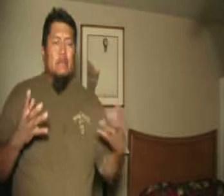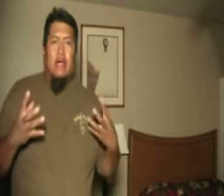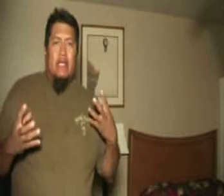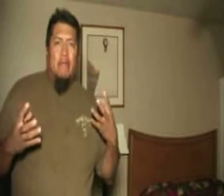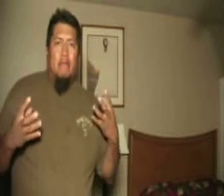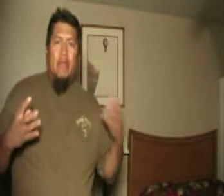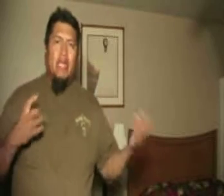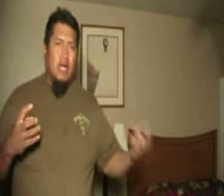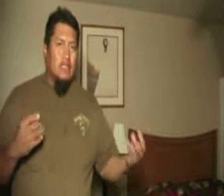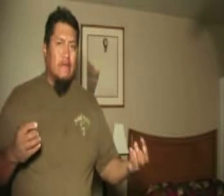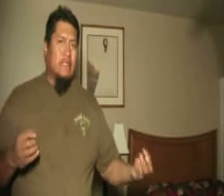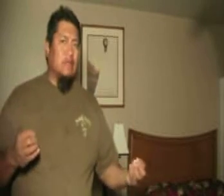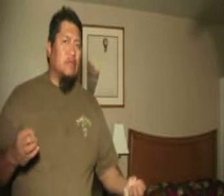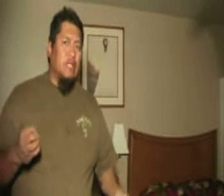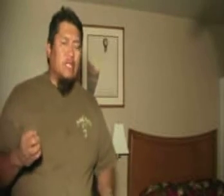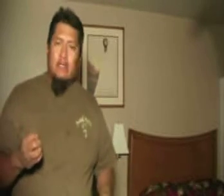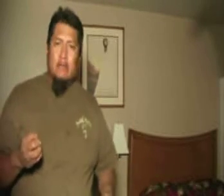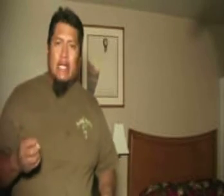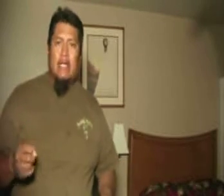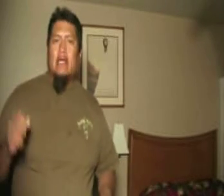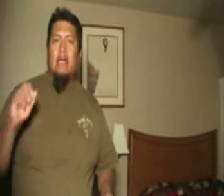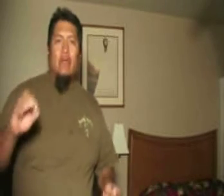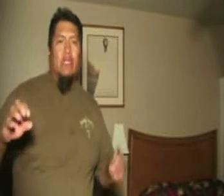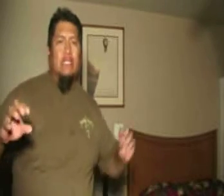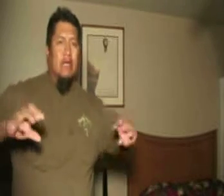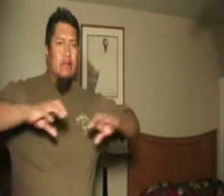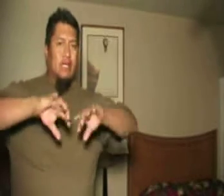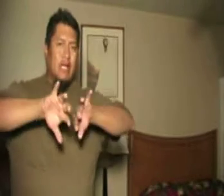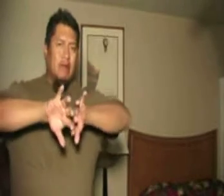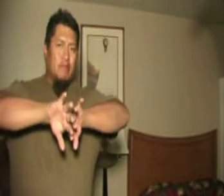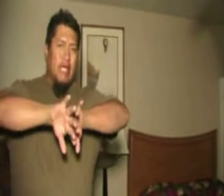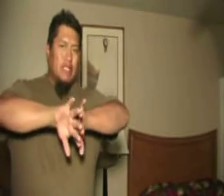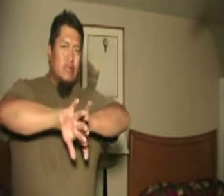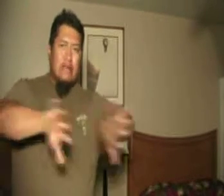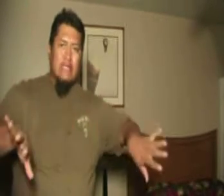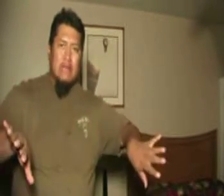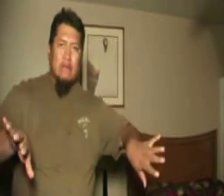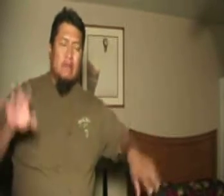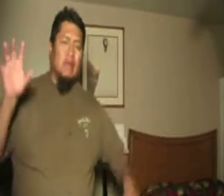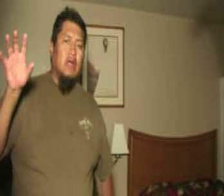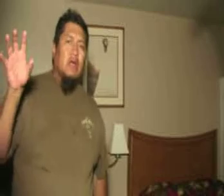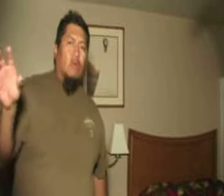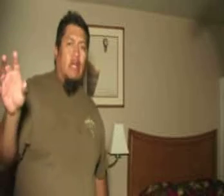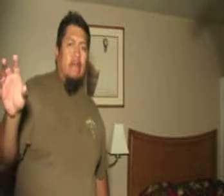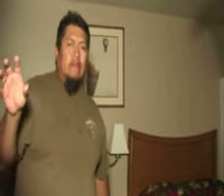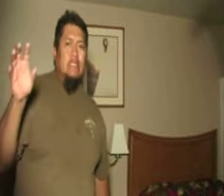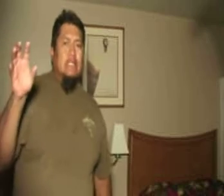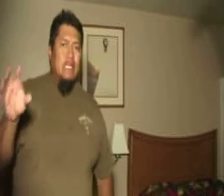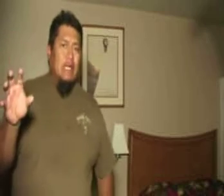sparked a big controversy between the YouTube land in which it's kind of made two different types of people one of them is a team